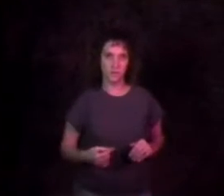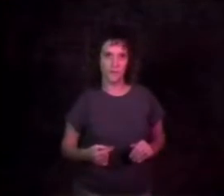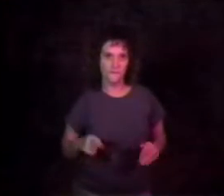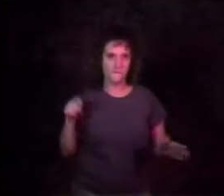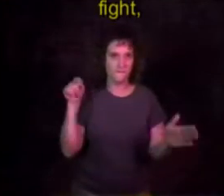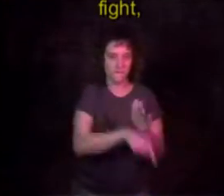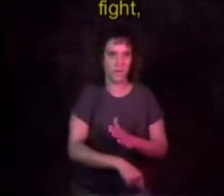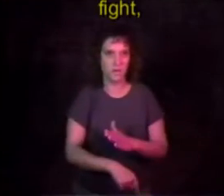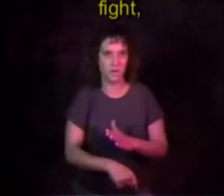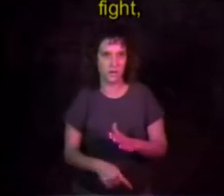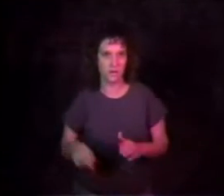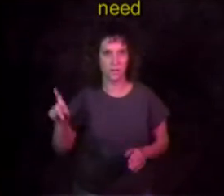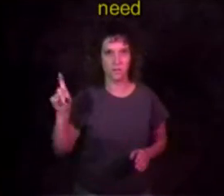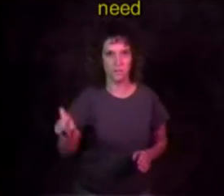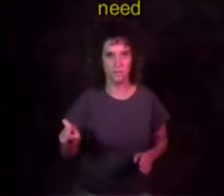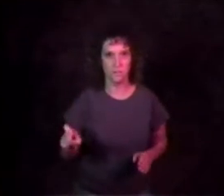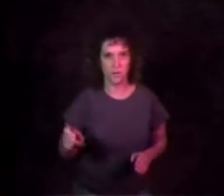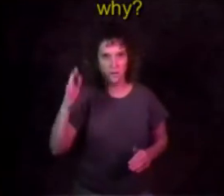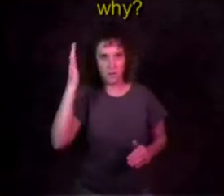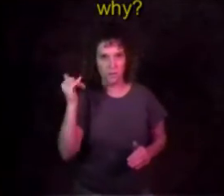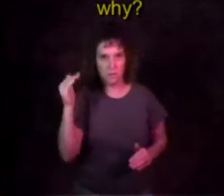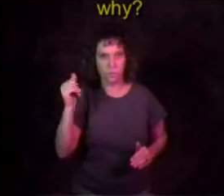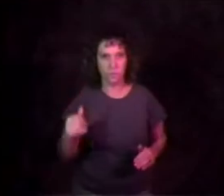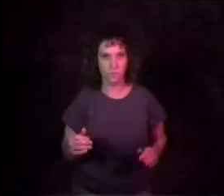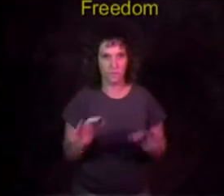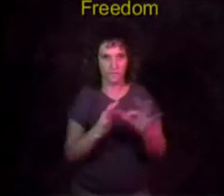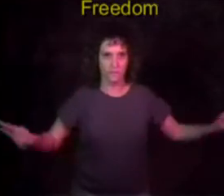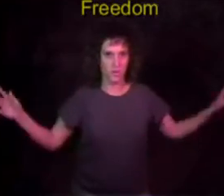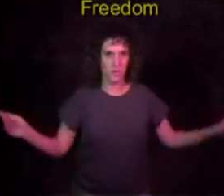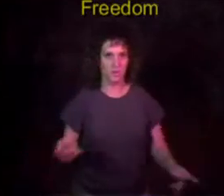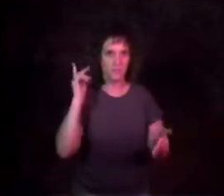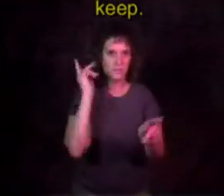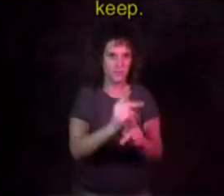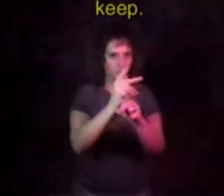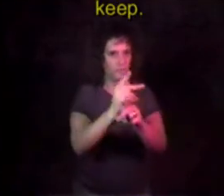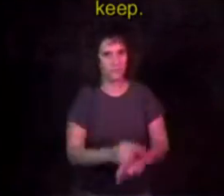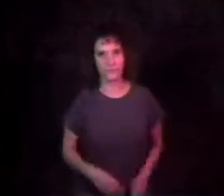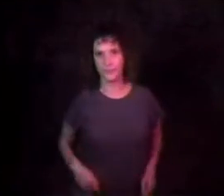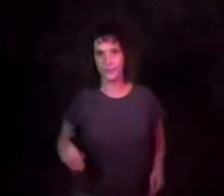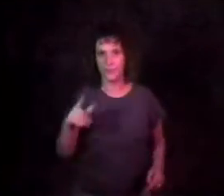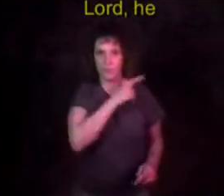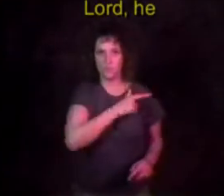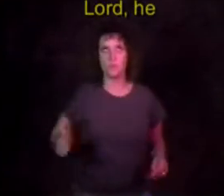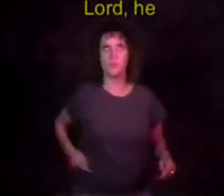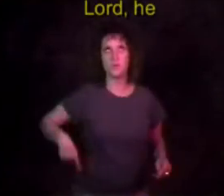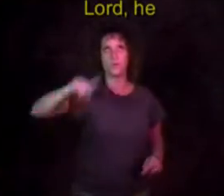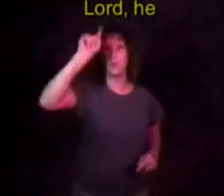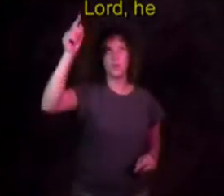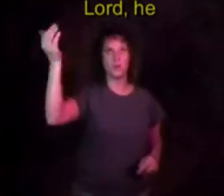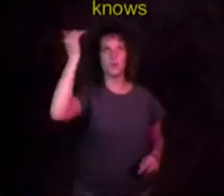to keep our freedom, but Lord knows there's got to be a better way, oh,